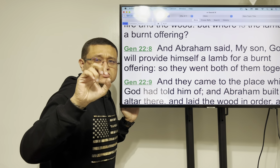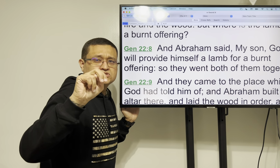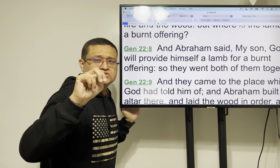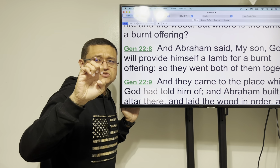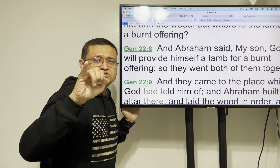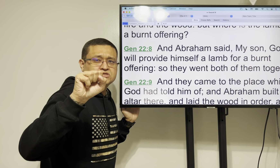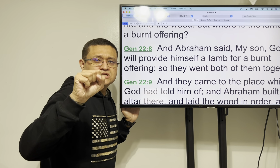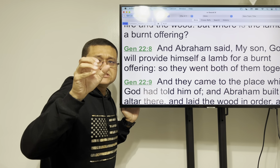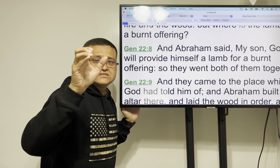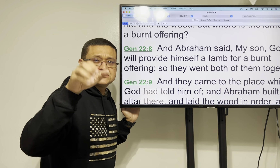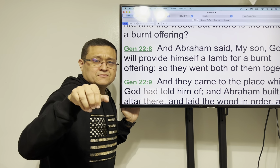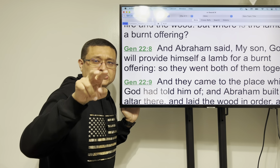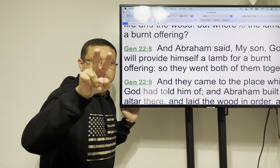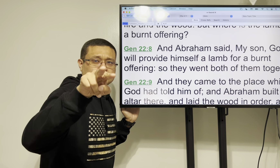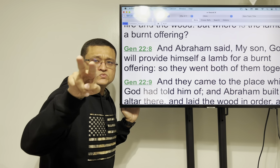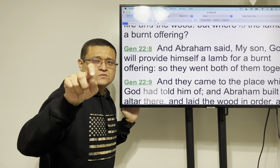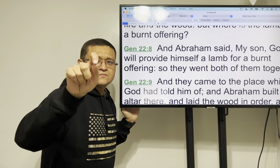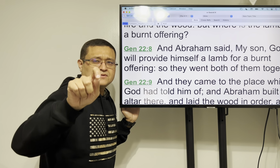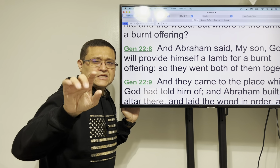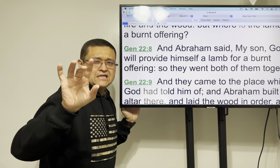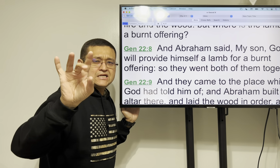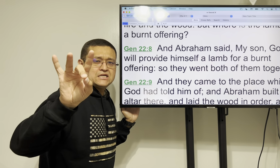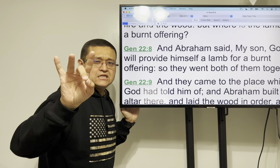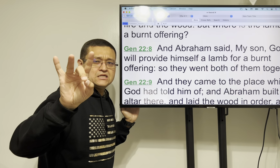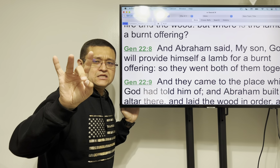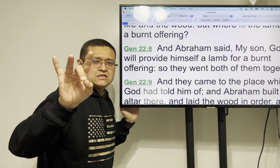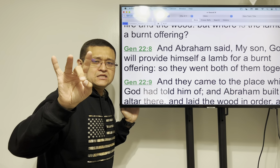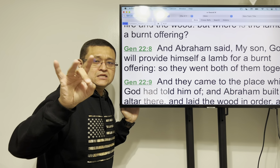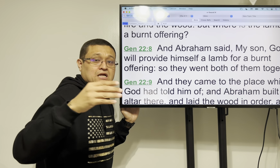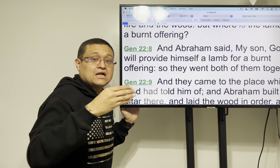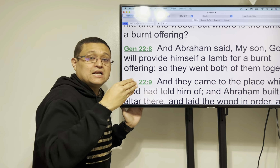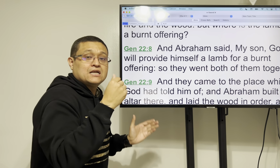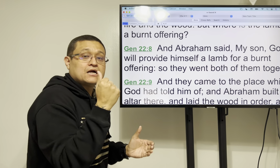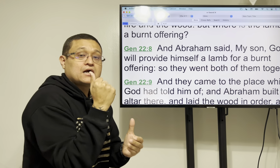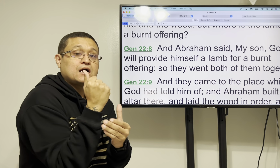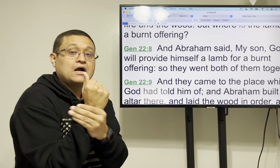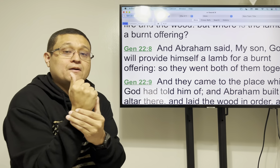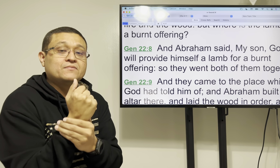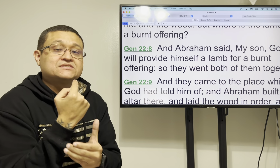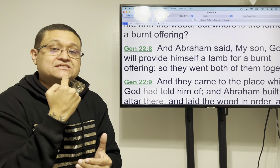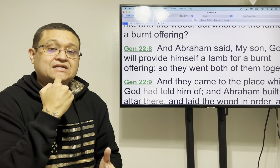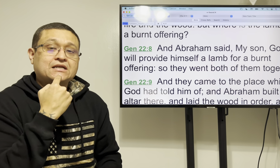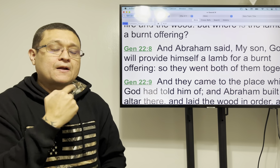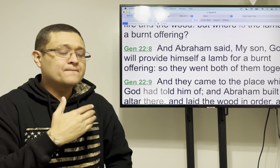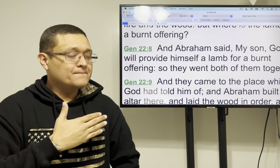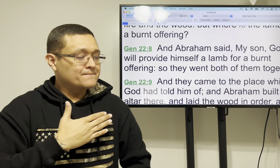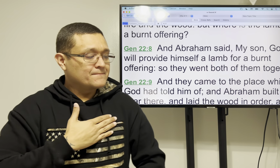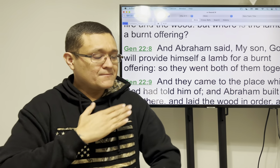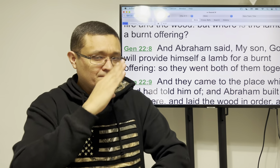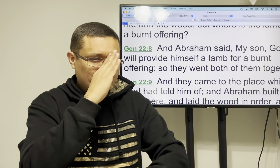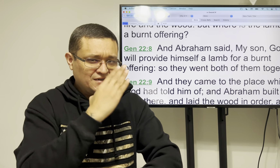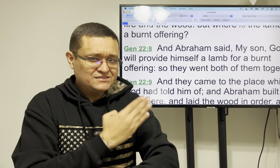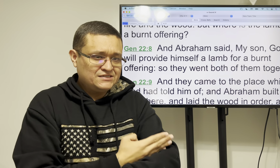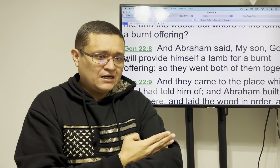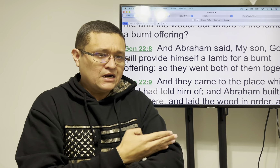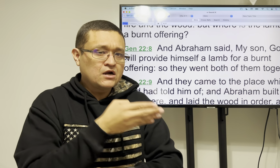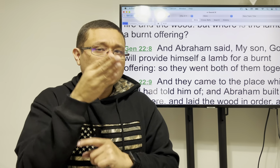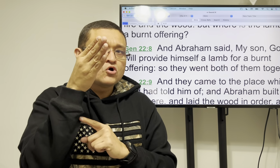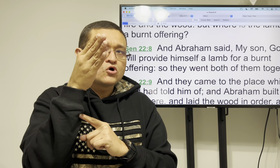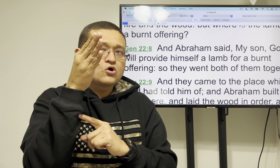remember in genesis chapter 22 verse 8 says and abraham said my son